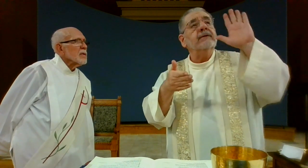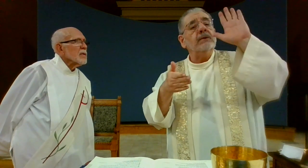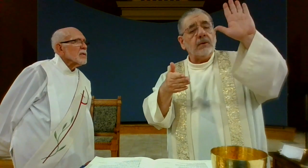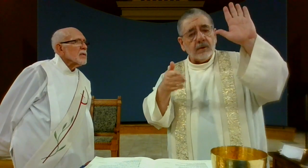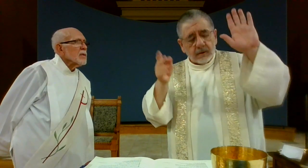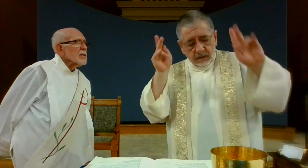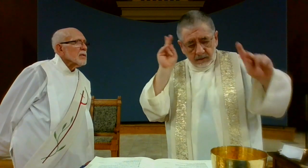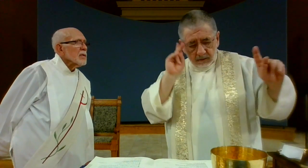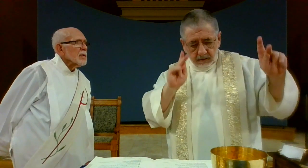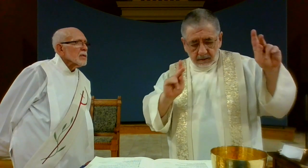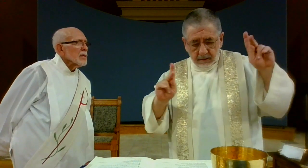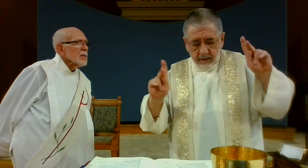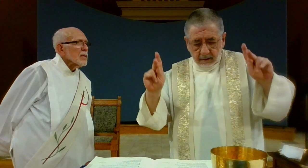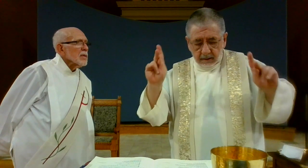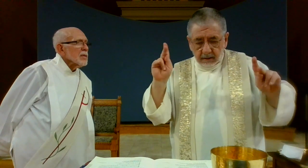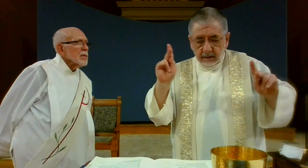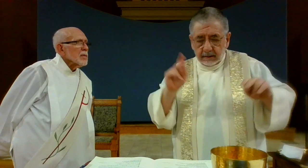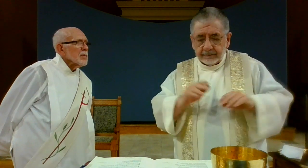and all those who serve your people.